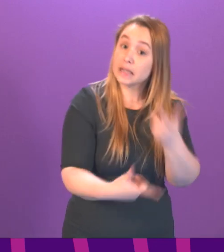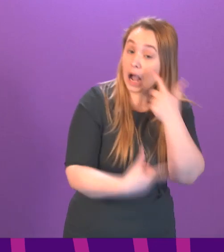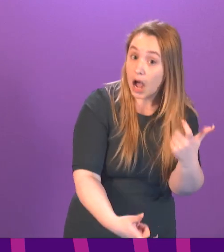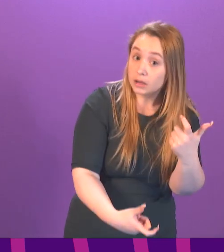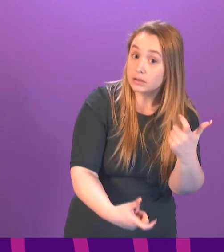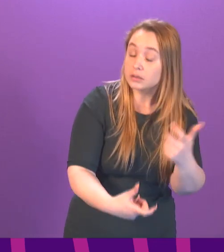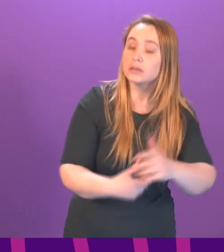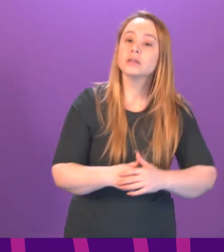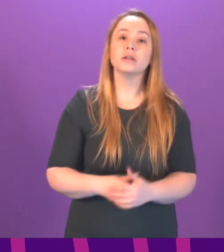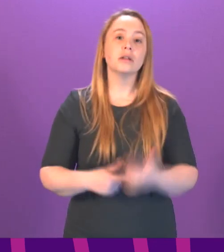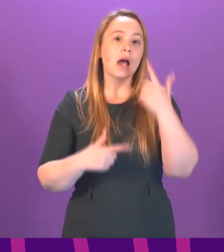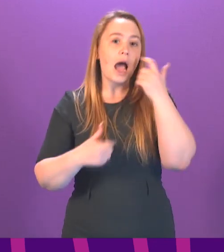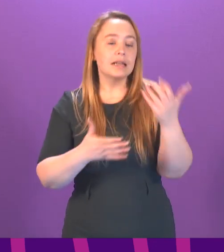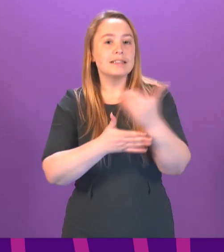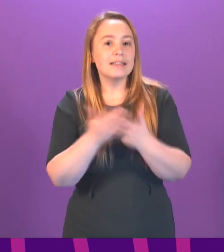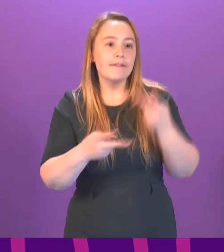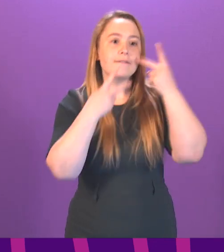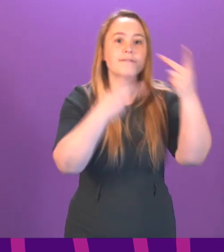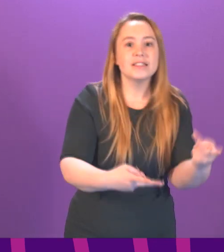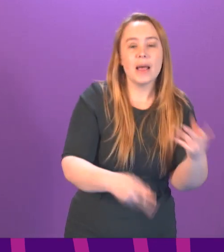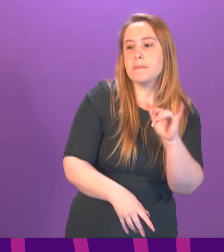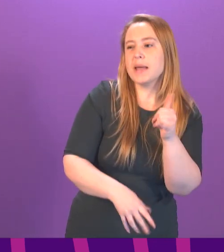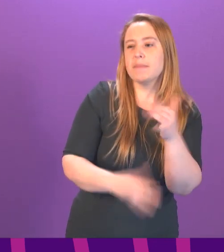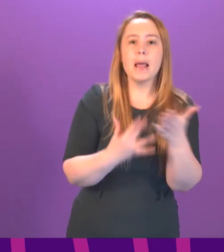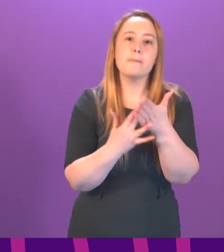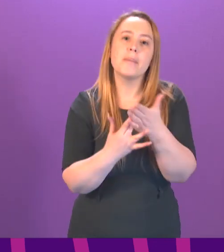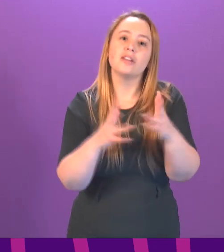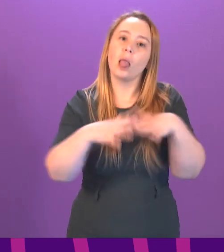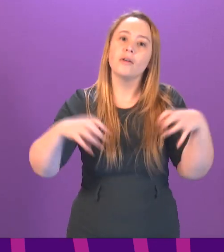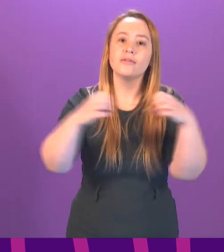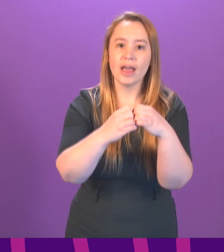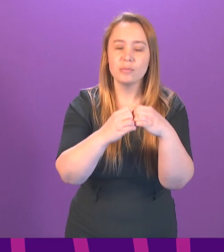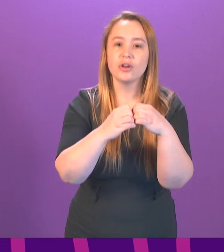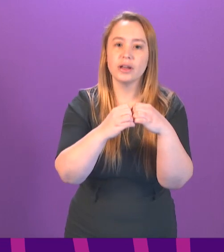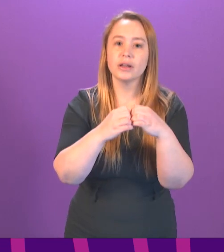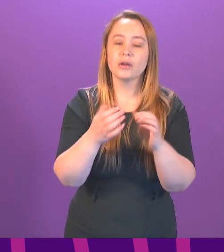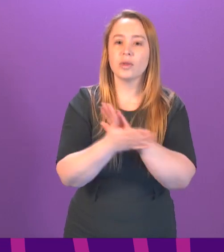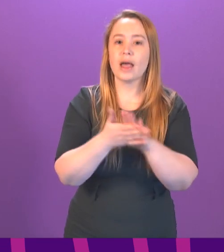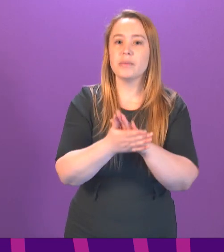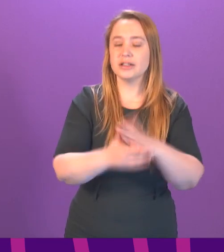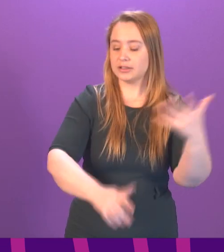to allow safe visiting by, say, the middle of February, when immunity takes hold?